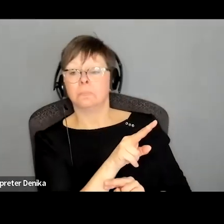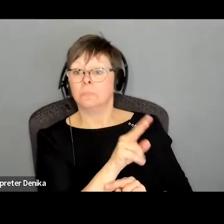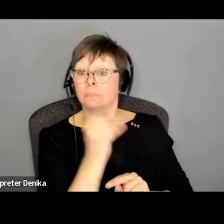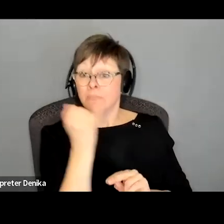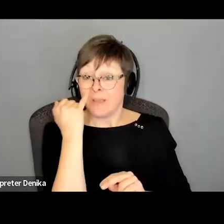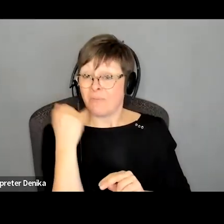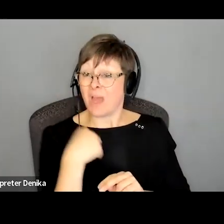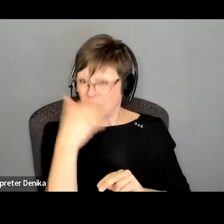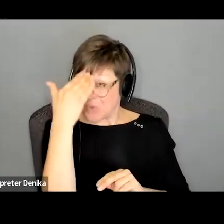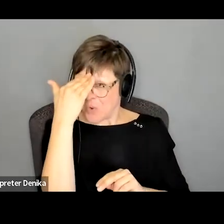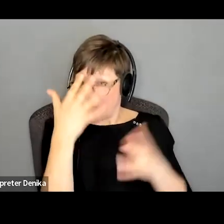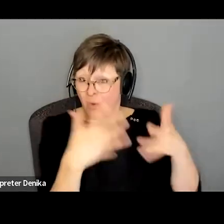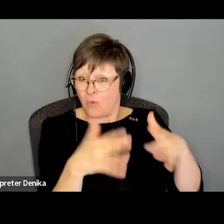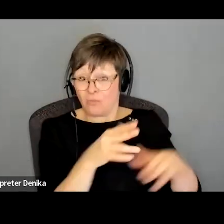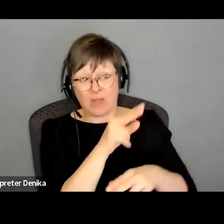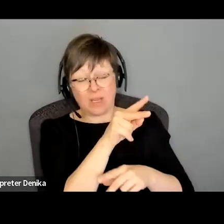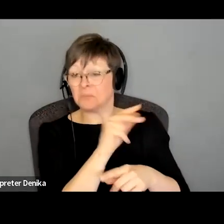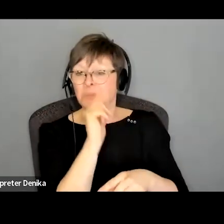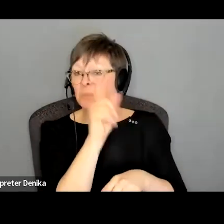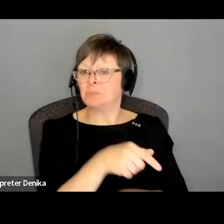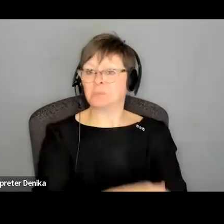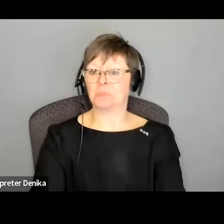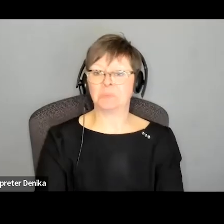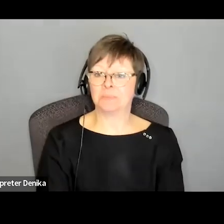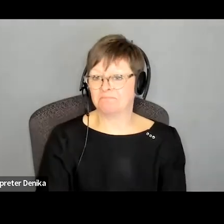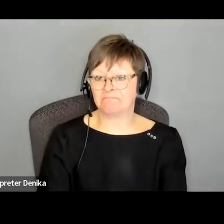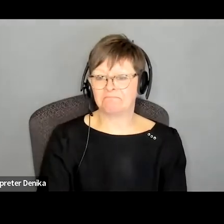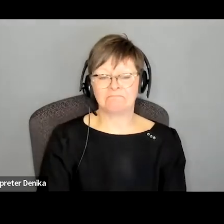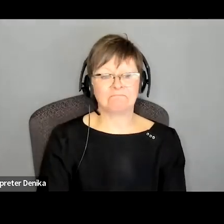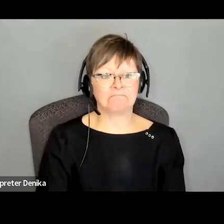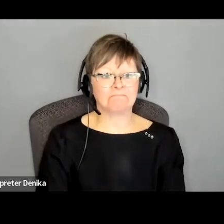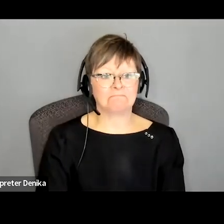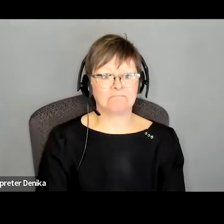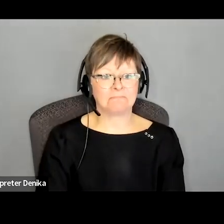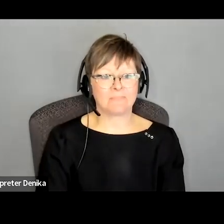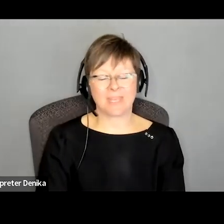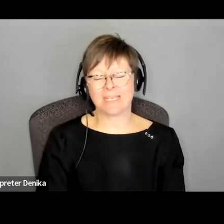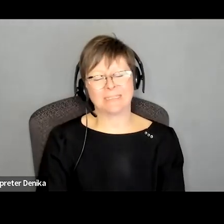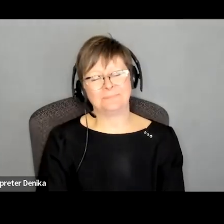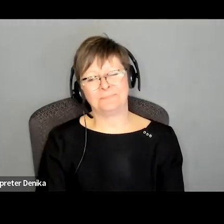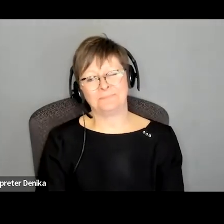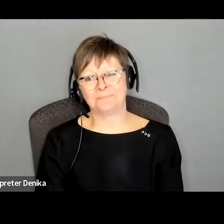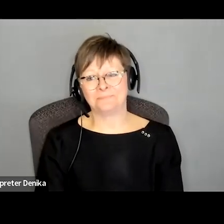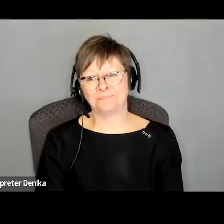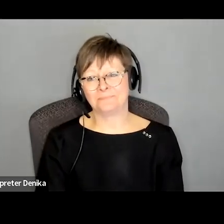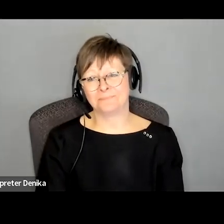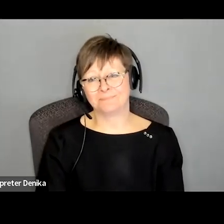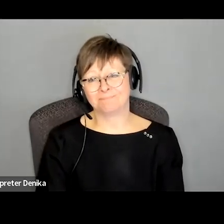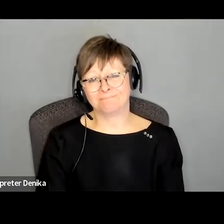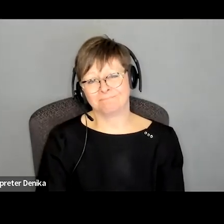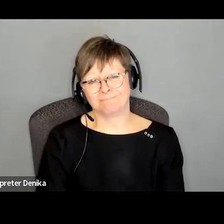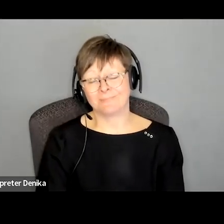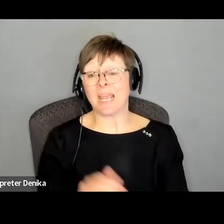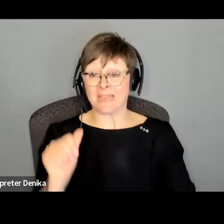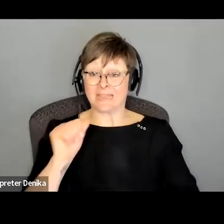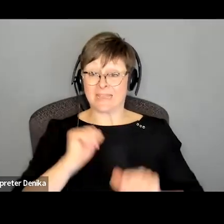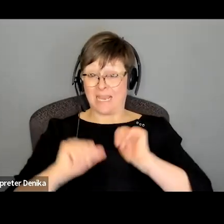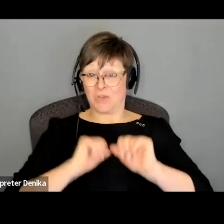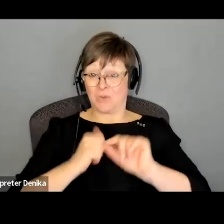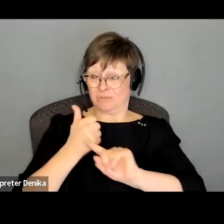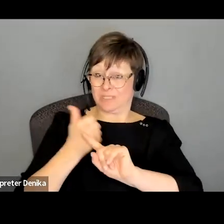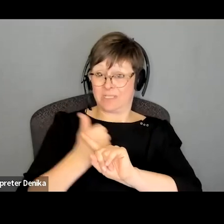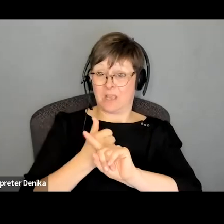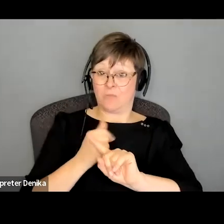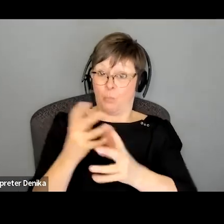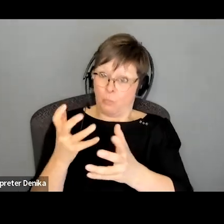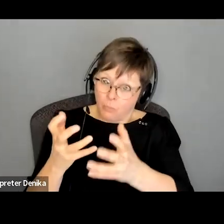think i really need it but um it's not necessarily something that they want in theater so much you know